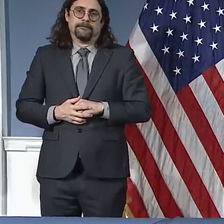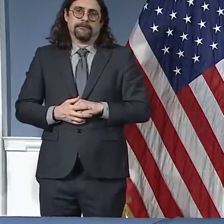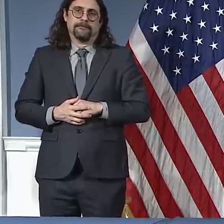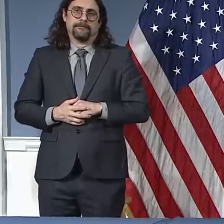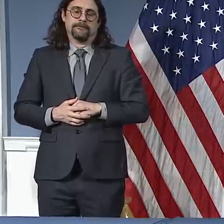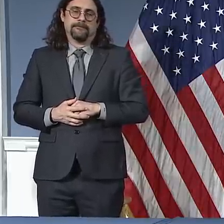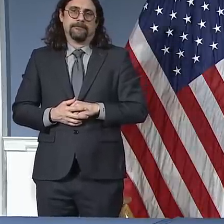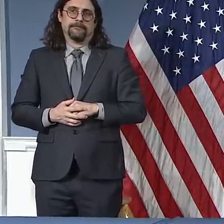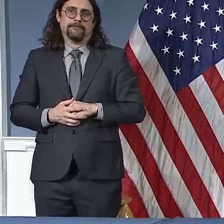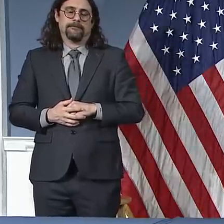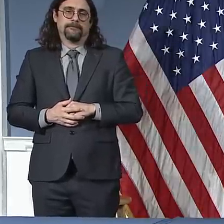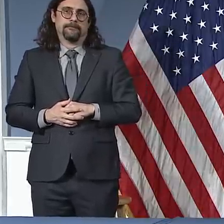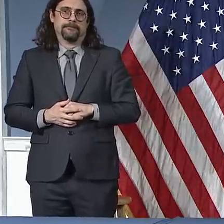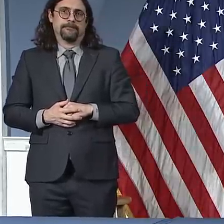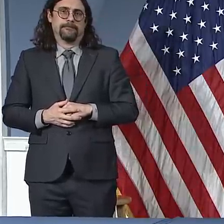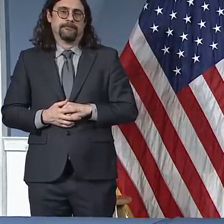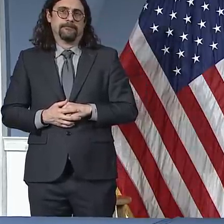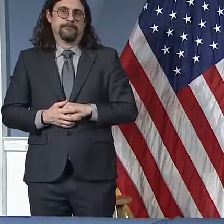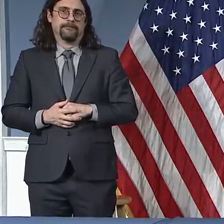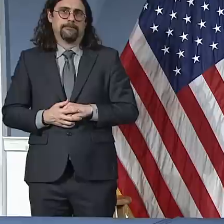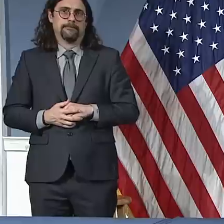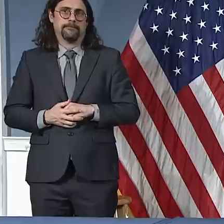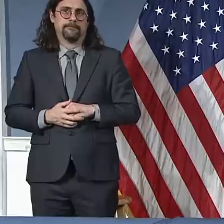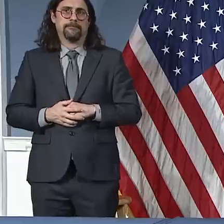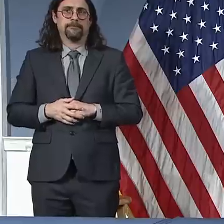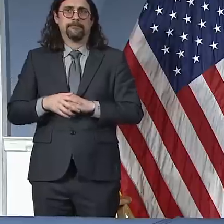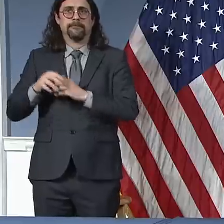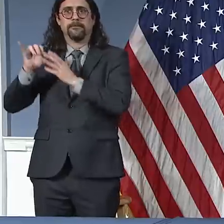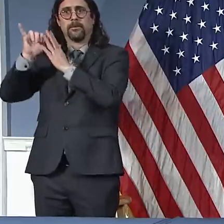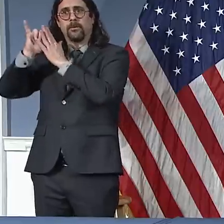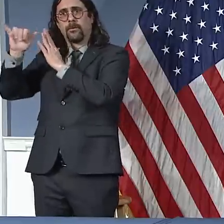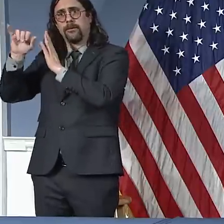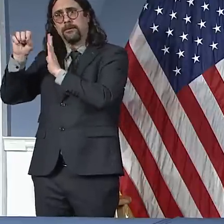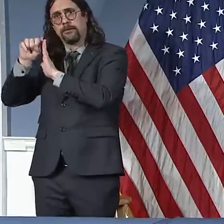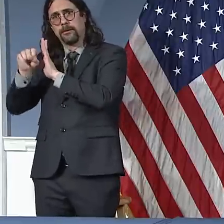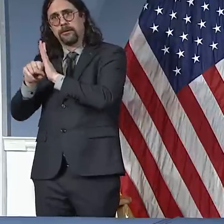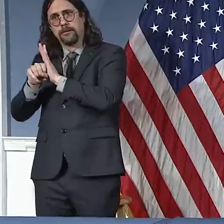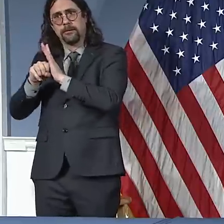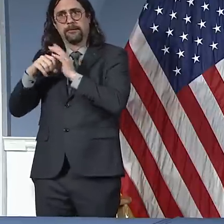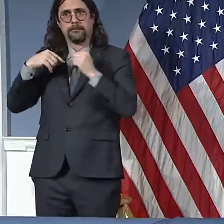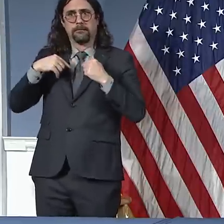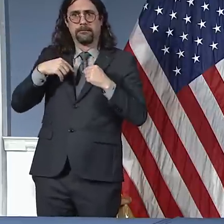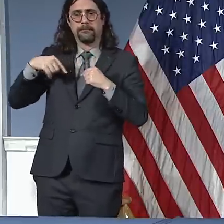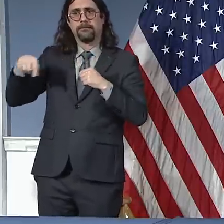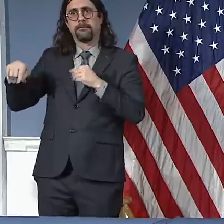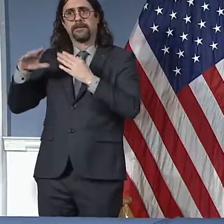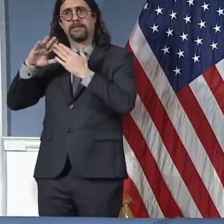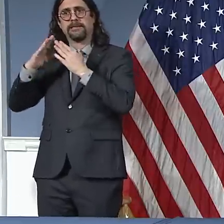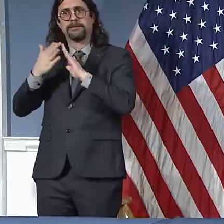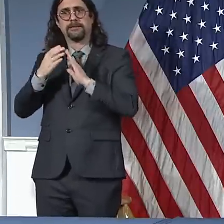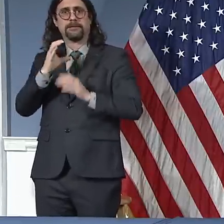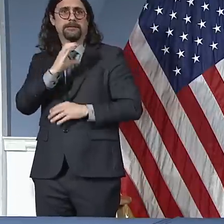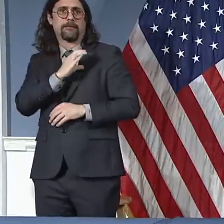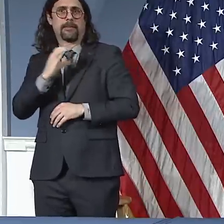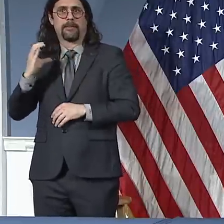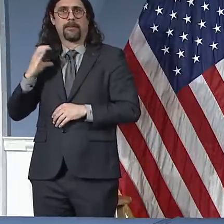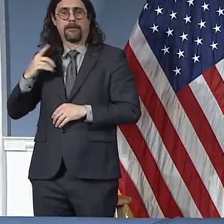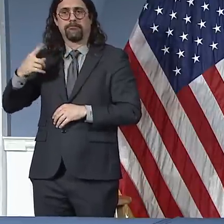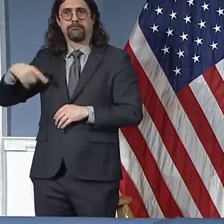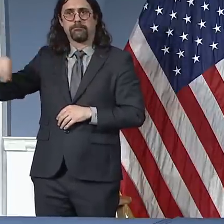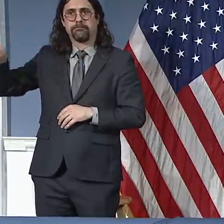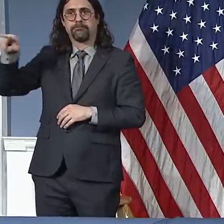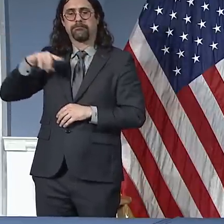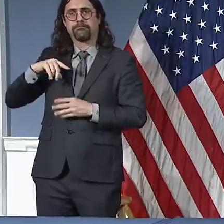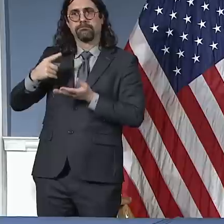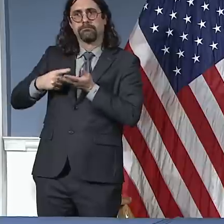maximize the education, maximize the enforcement, maximize the chance that people can continue to enjoy